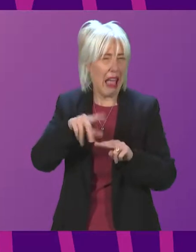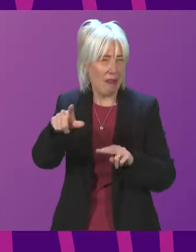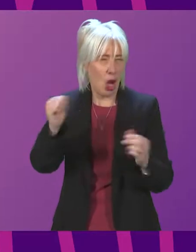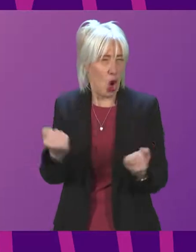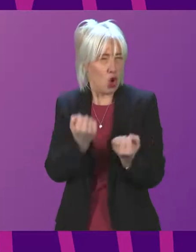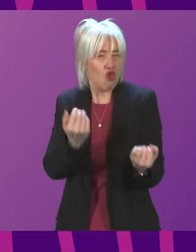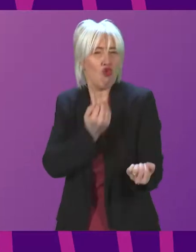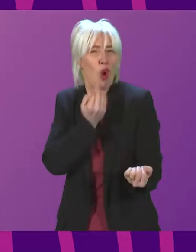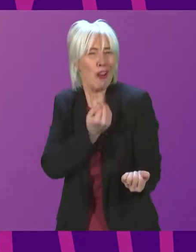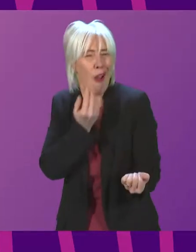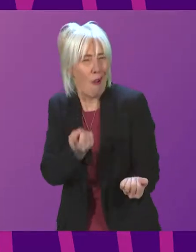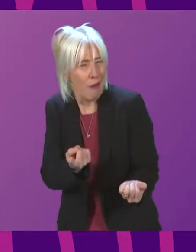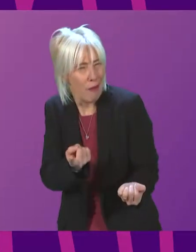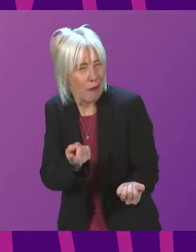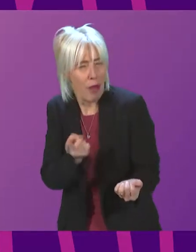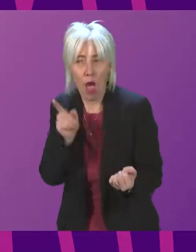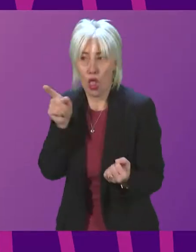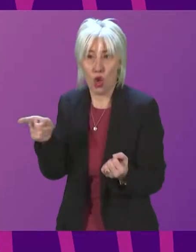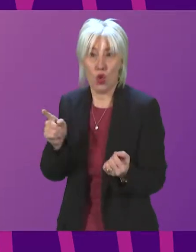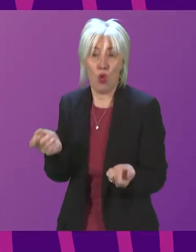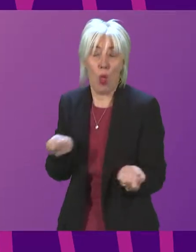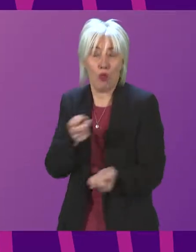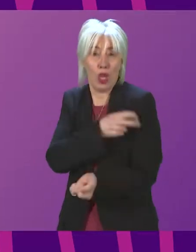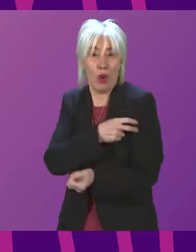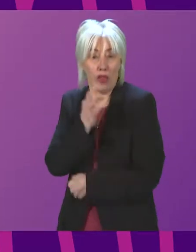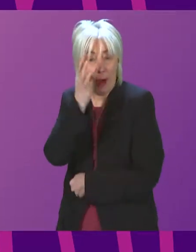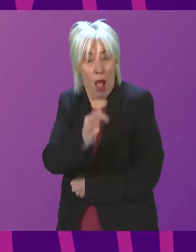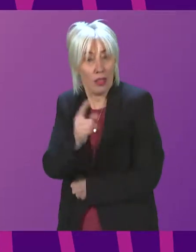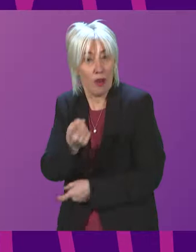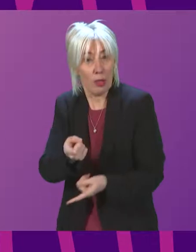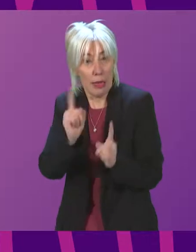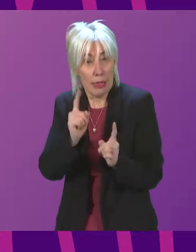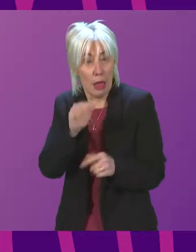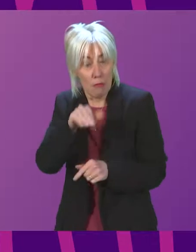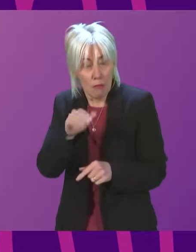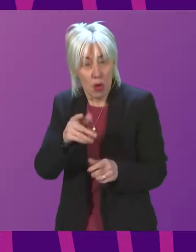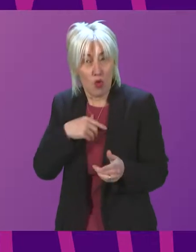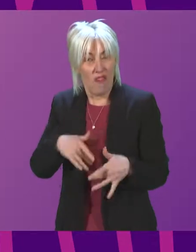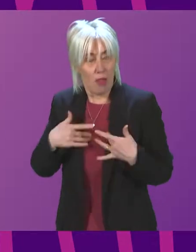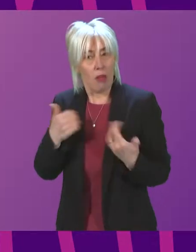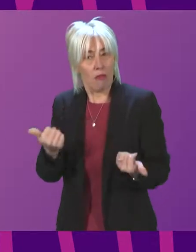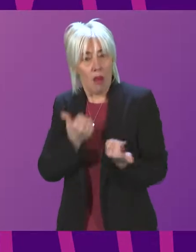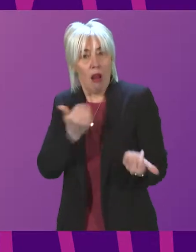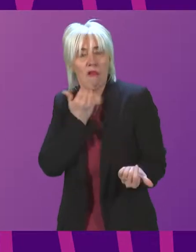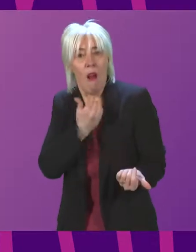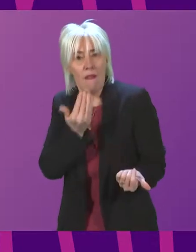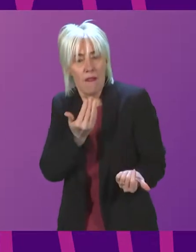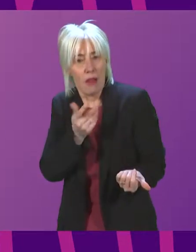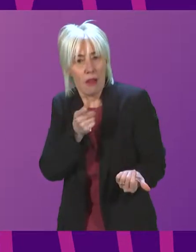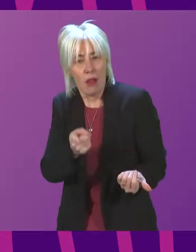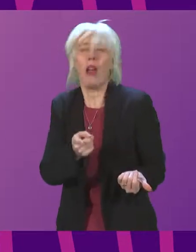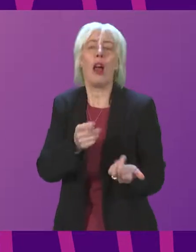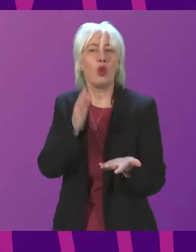to convince you that the commitment you sought from the First Minister to avoid a repeat situation is at all